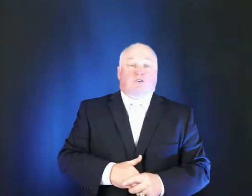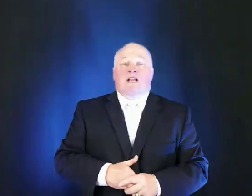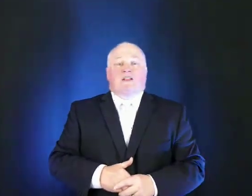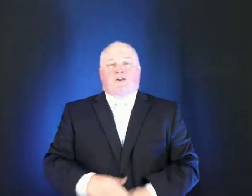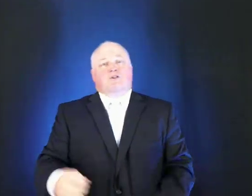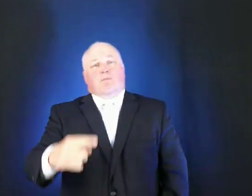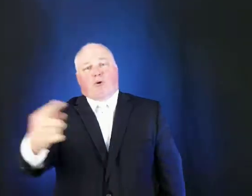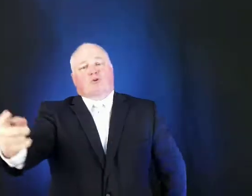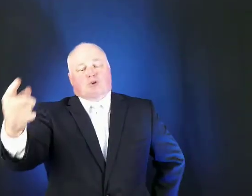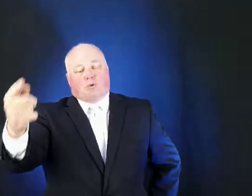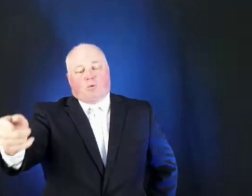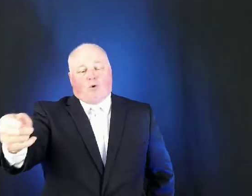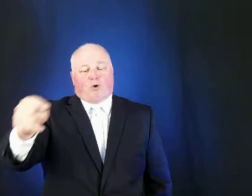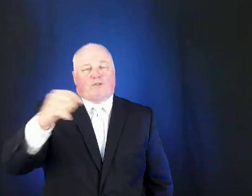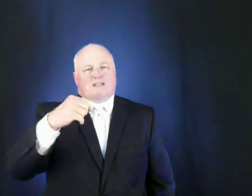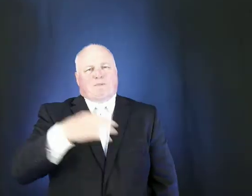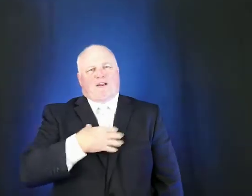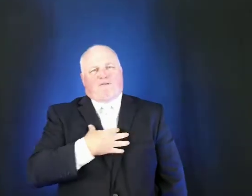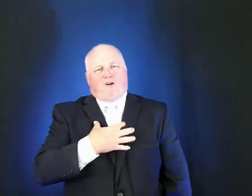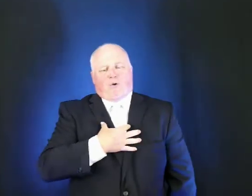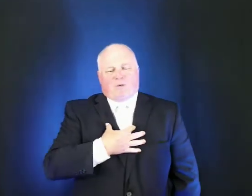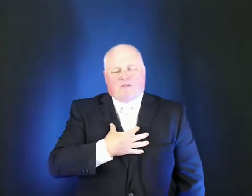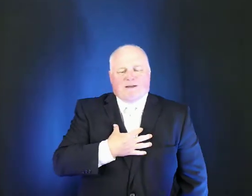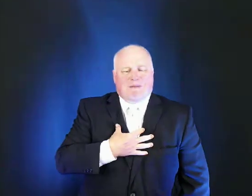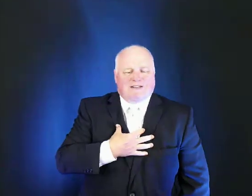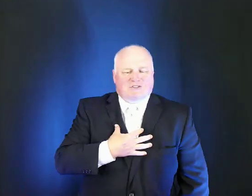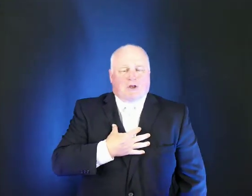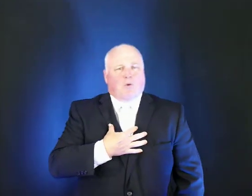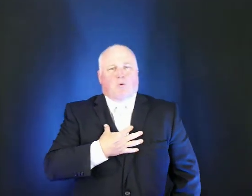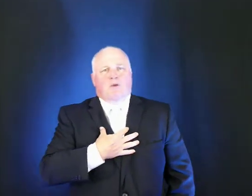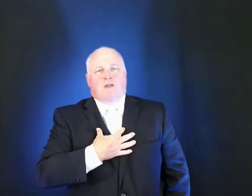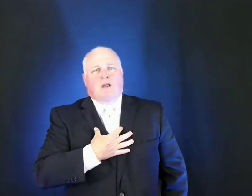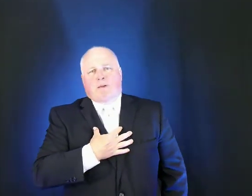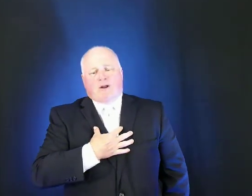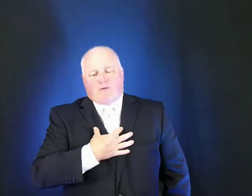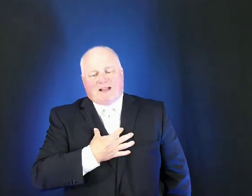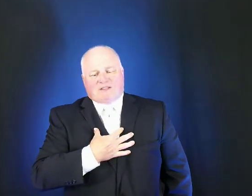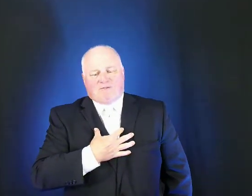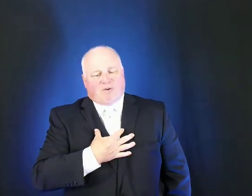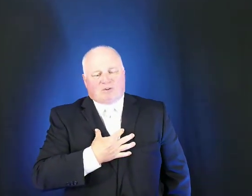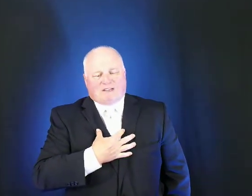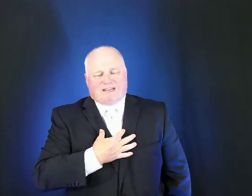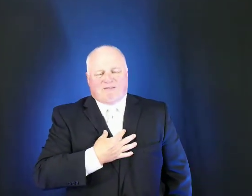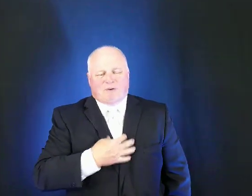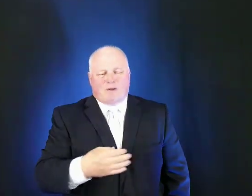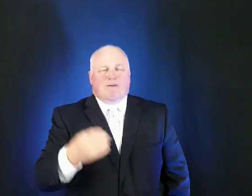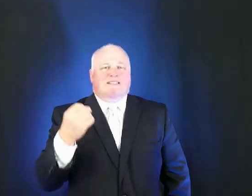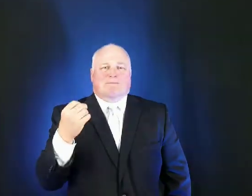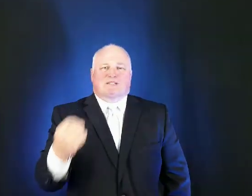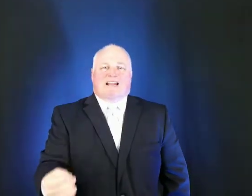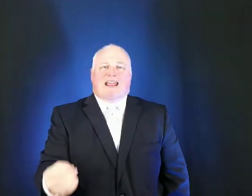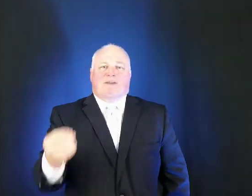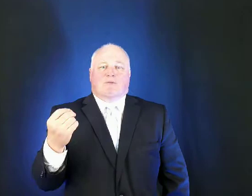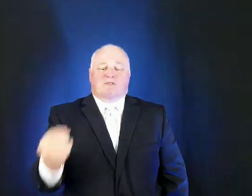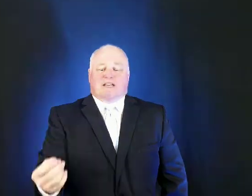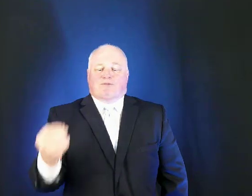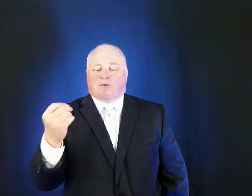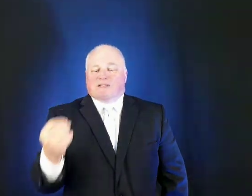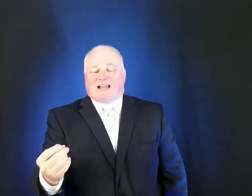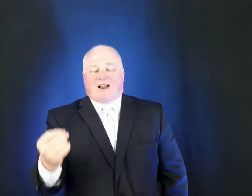there's a personal war that's being fought within my soul peter writes in verse 11 we must abstain from sinful desires